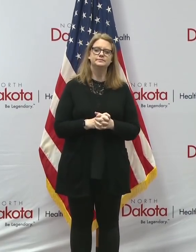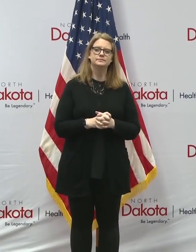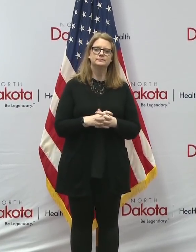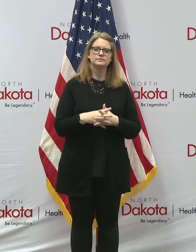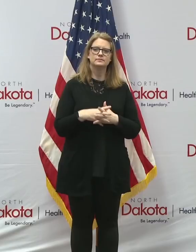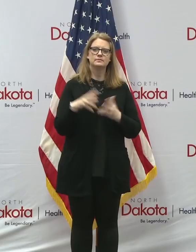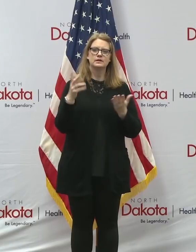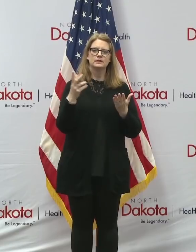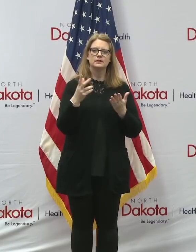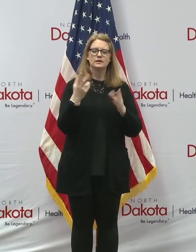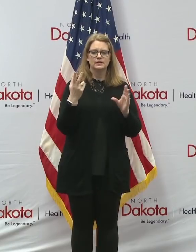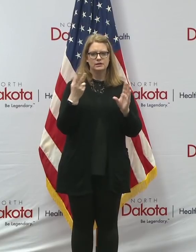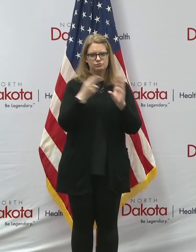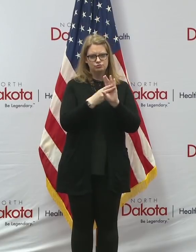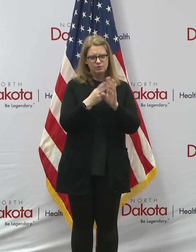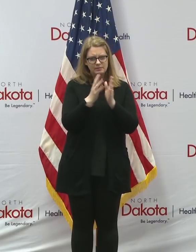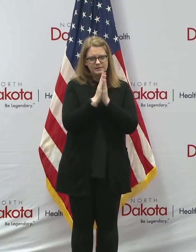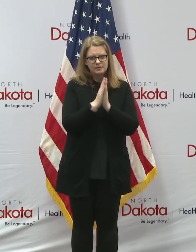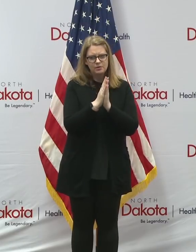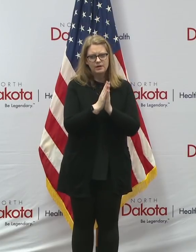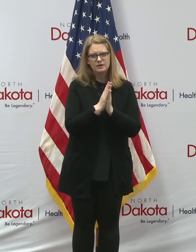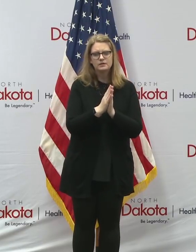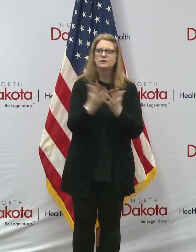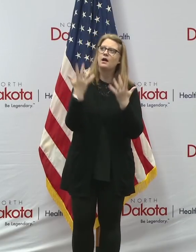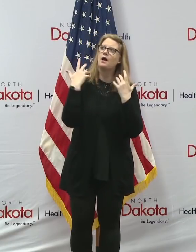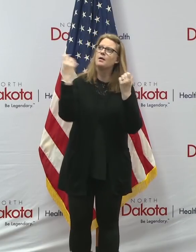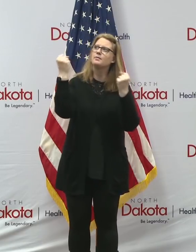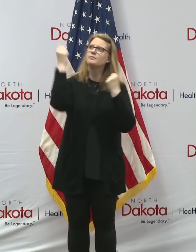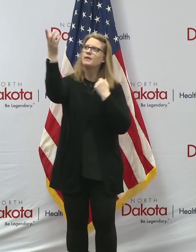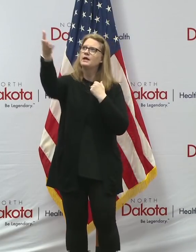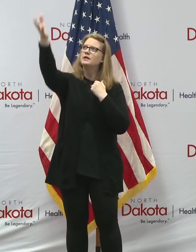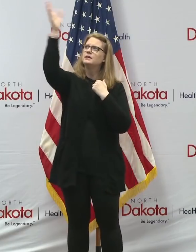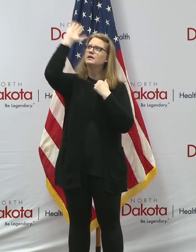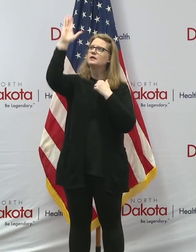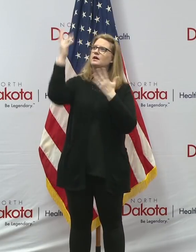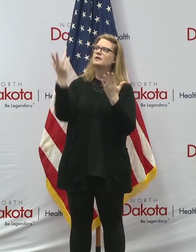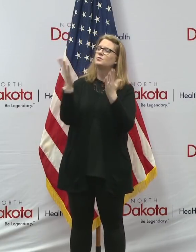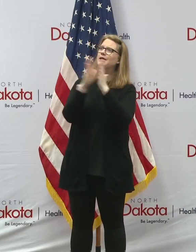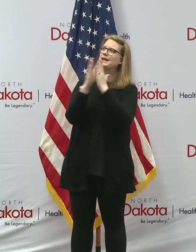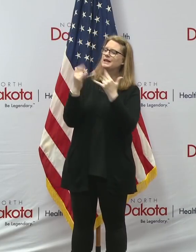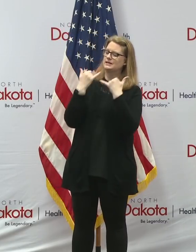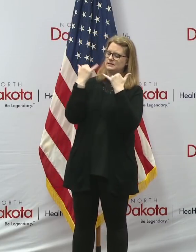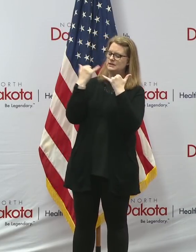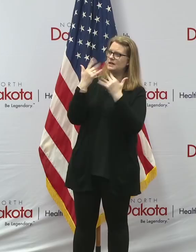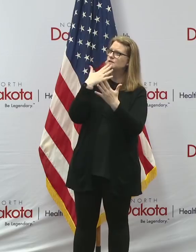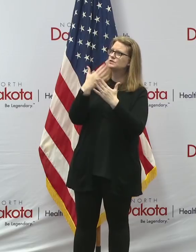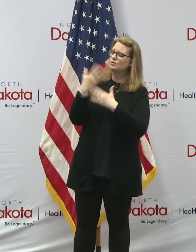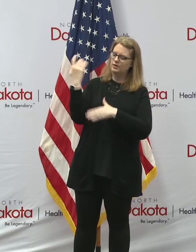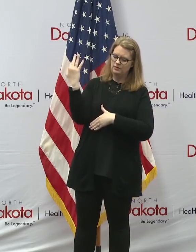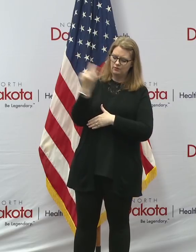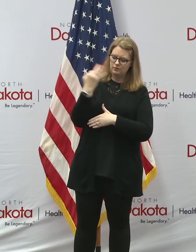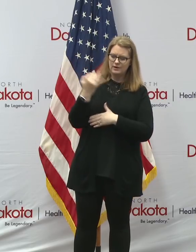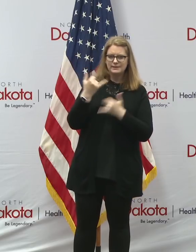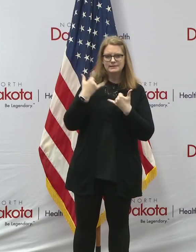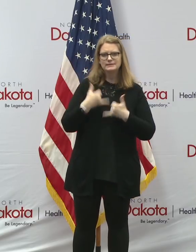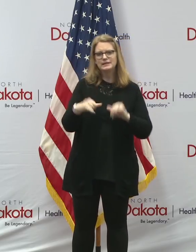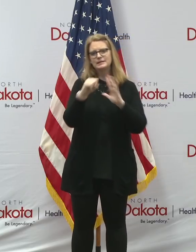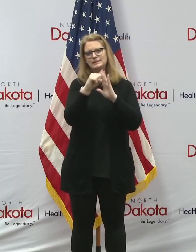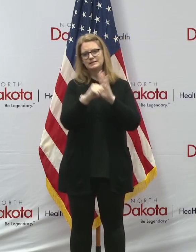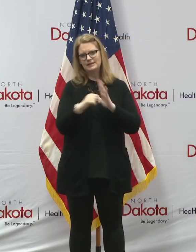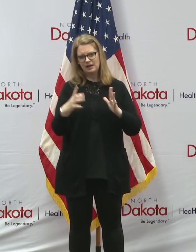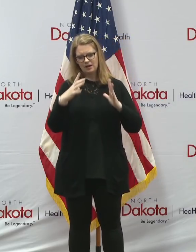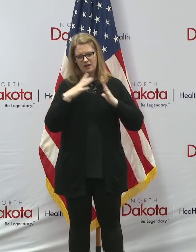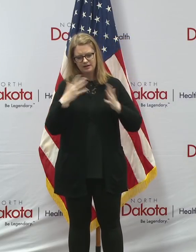Feel free to join me as I pray. Almighty God, we come to you on this Good Friday. Today, still a state holiday here in North